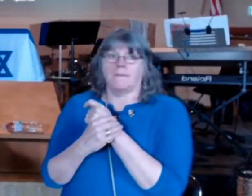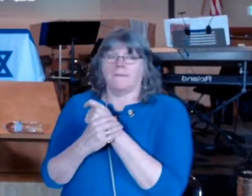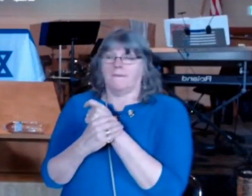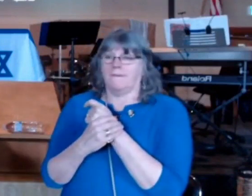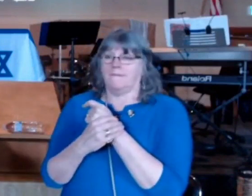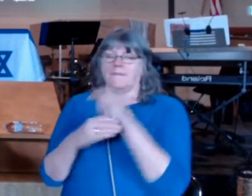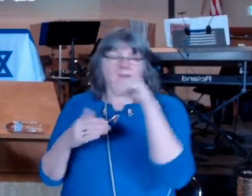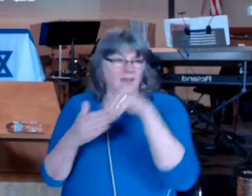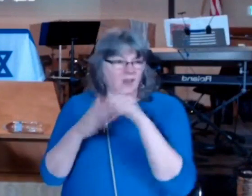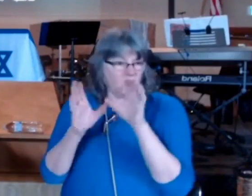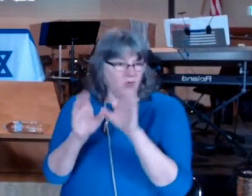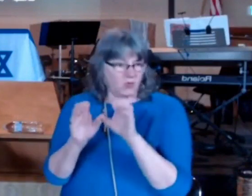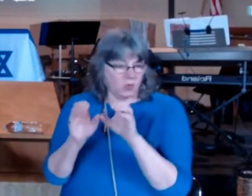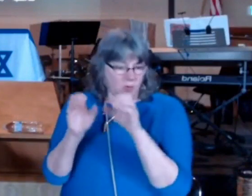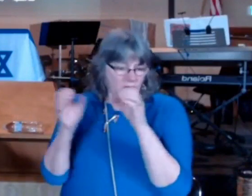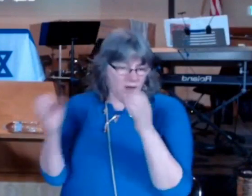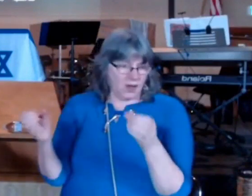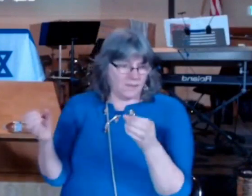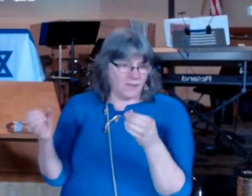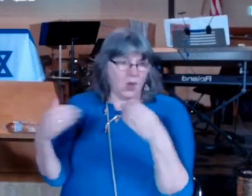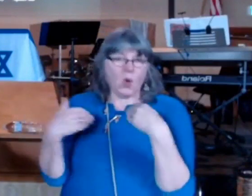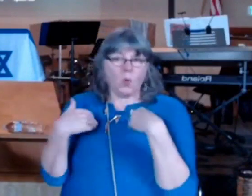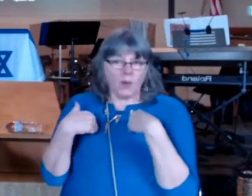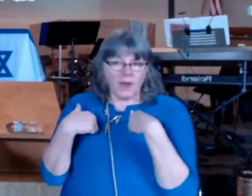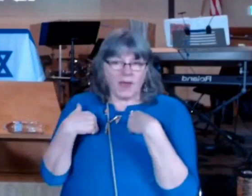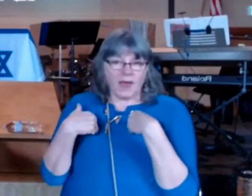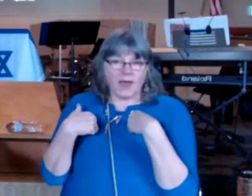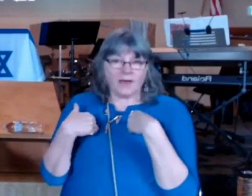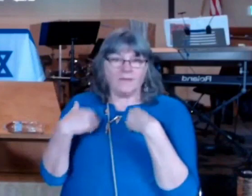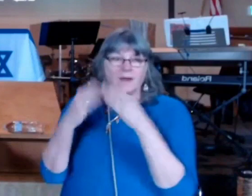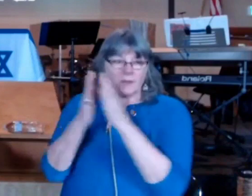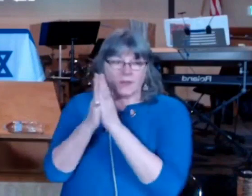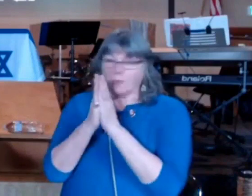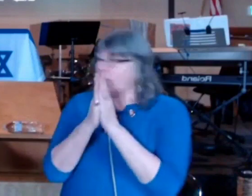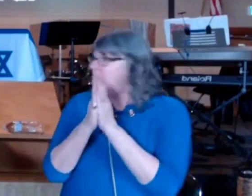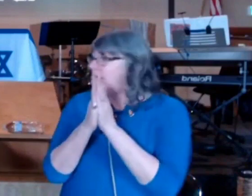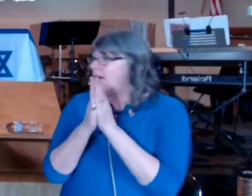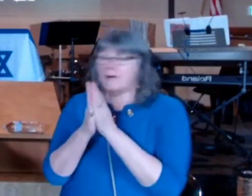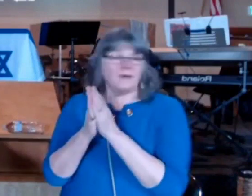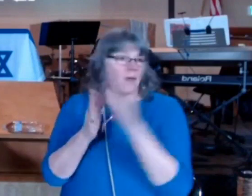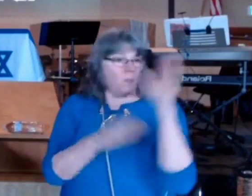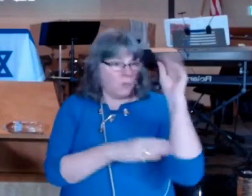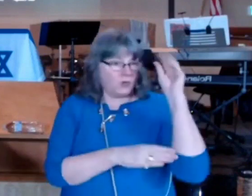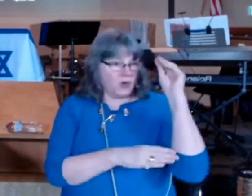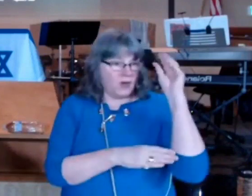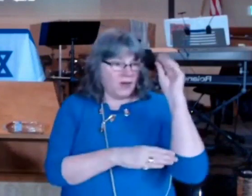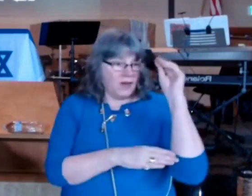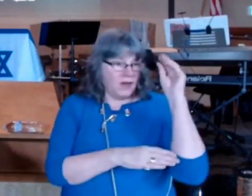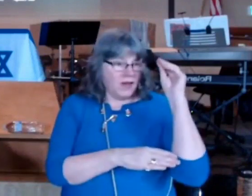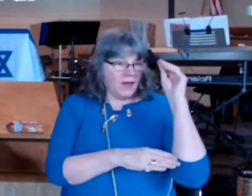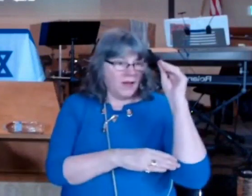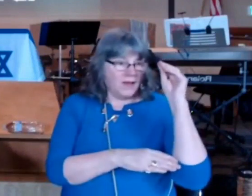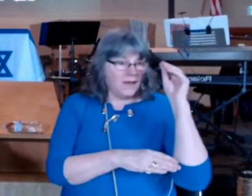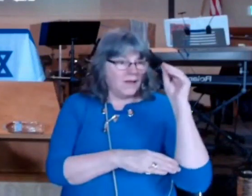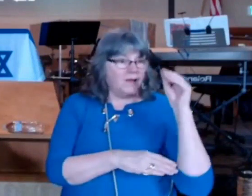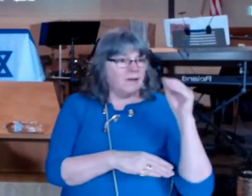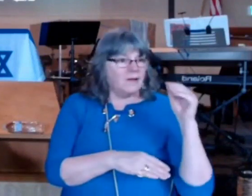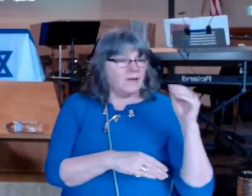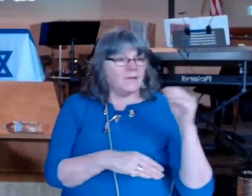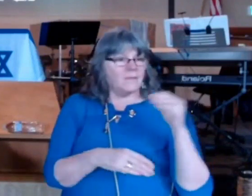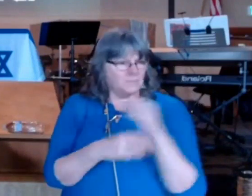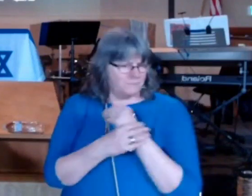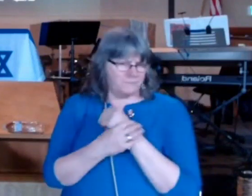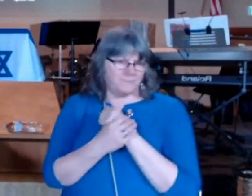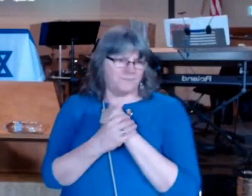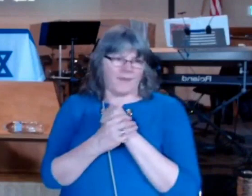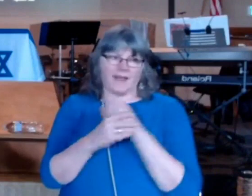Torah the prayer Moshe prayed for his sister who had criticized him she heard